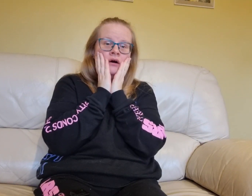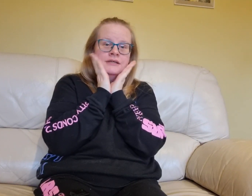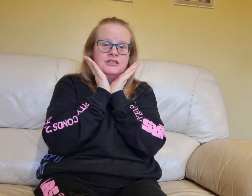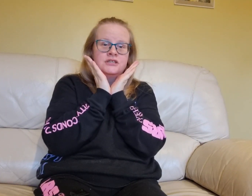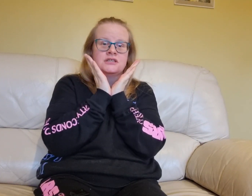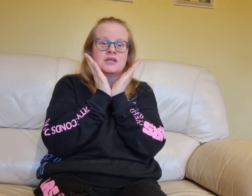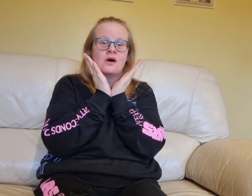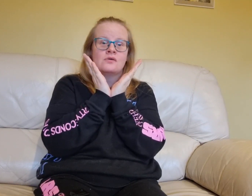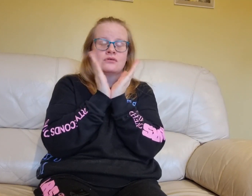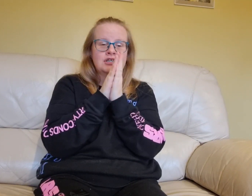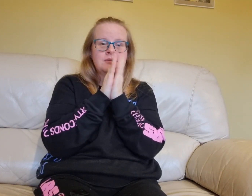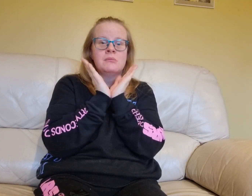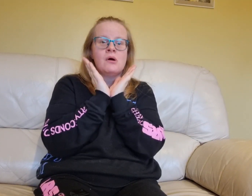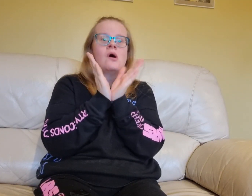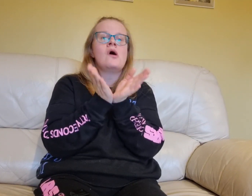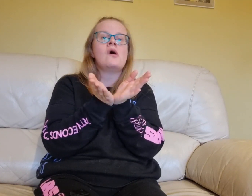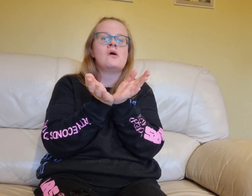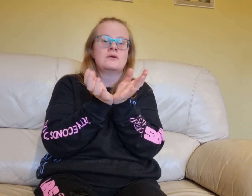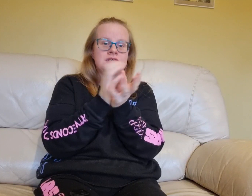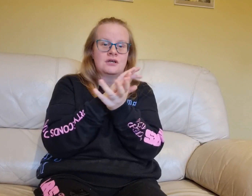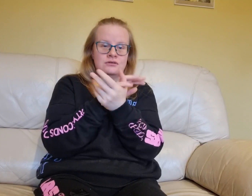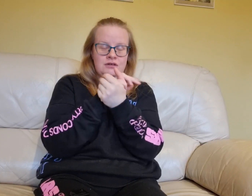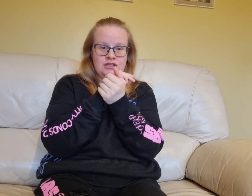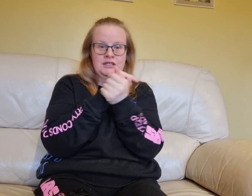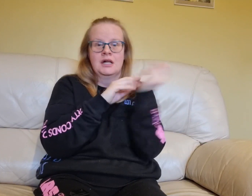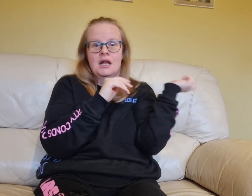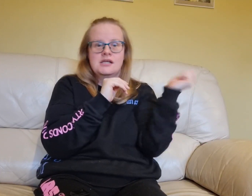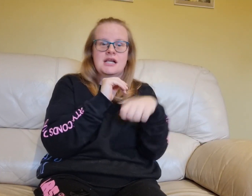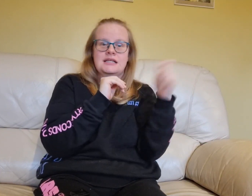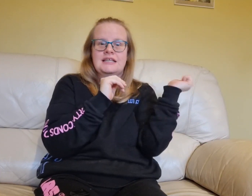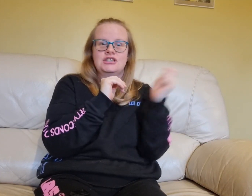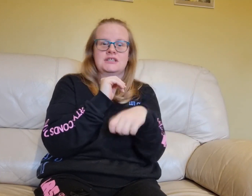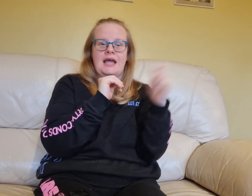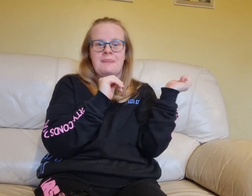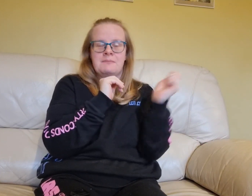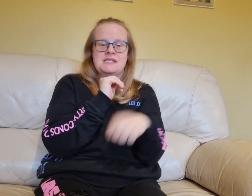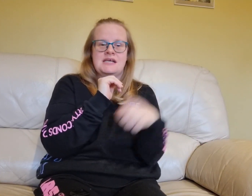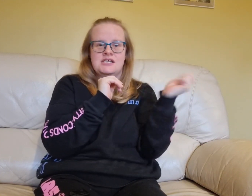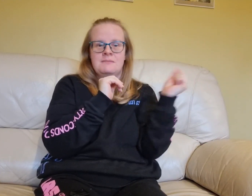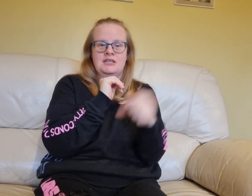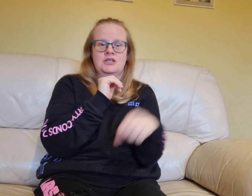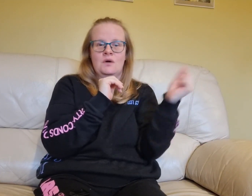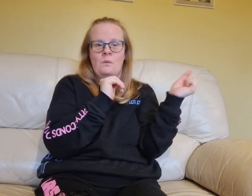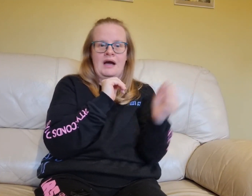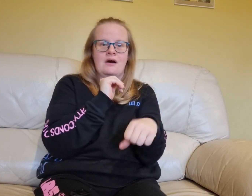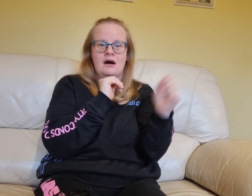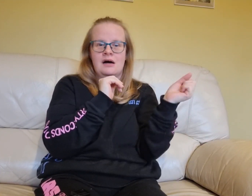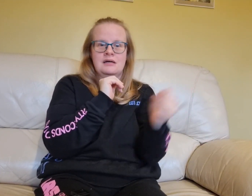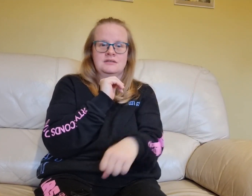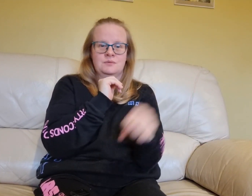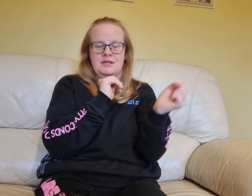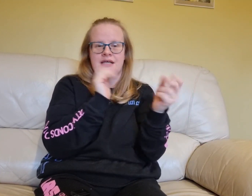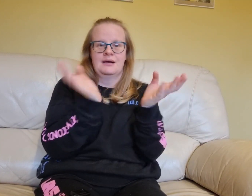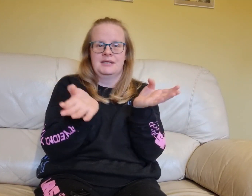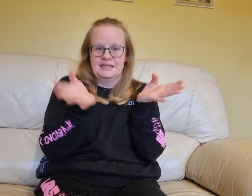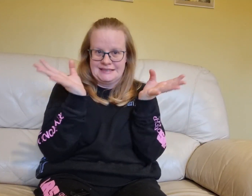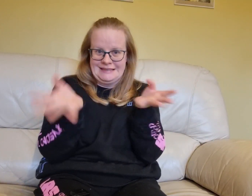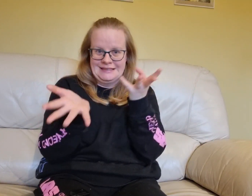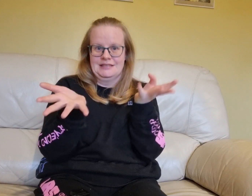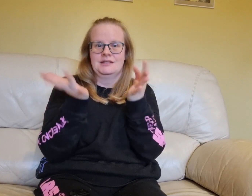oh, it's just soul crushing, more soul crushing, let's just get the potato matter and whack our hearts with it, I mean, it's easier